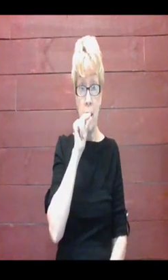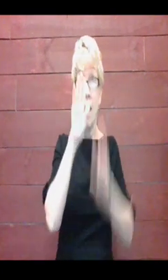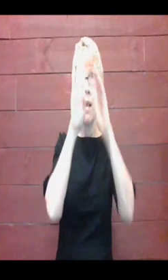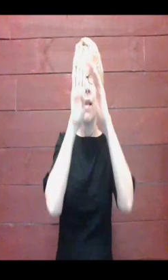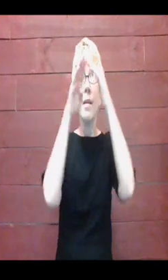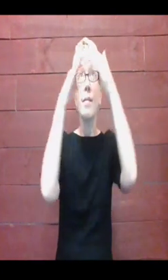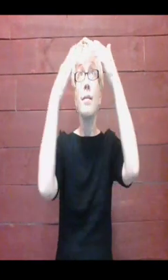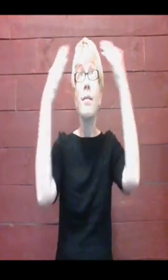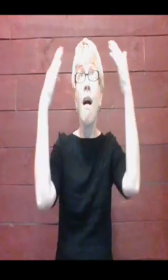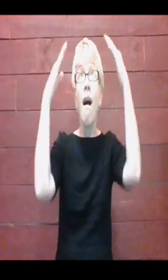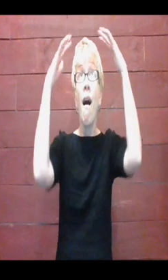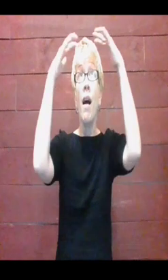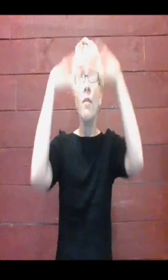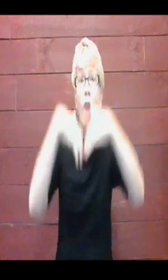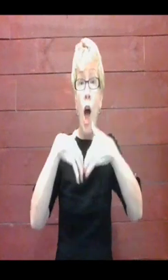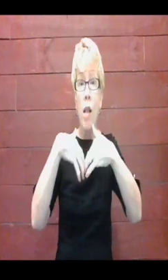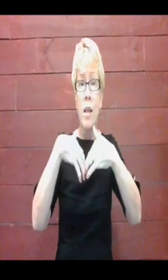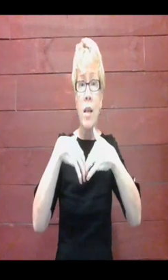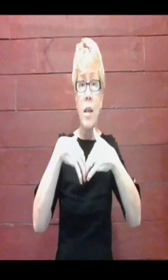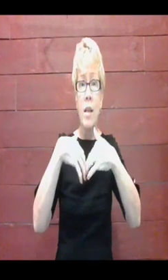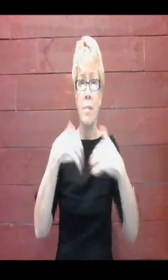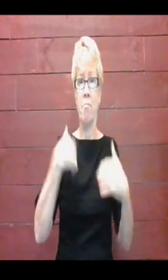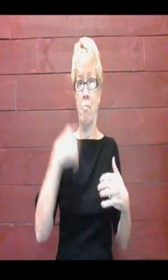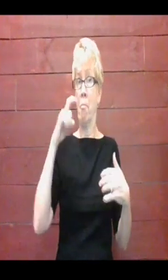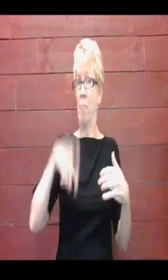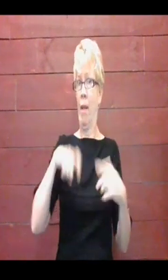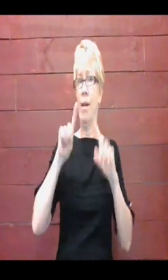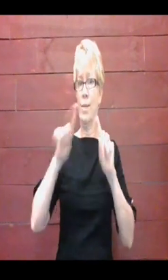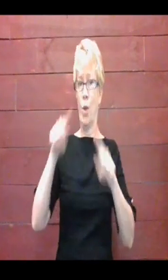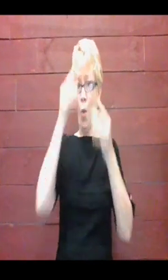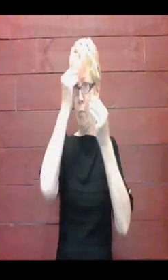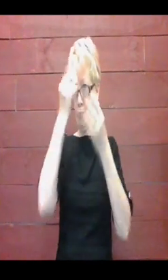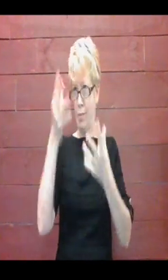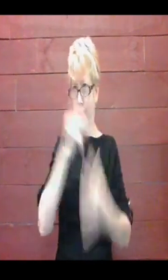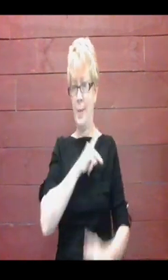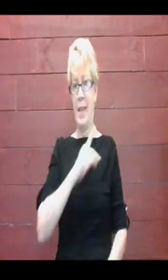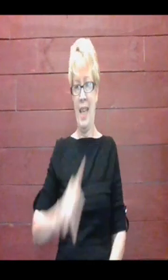The sky is falling. I must go and tell the king.